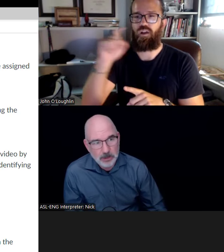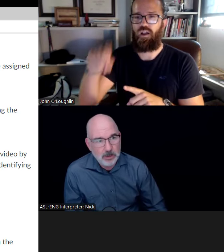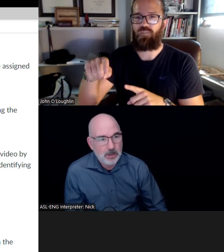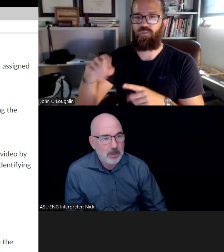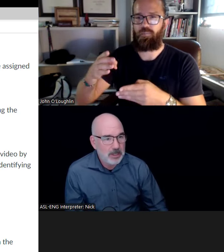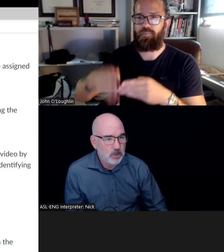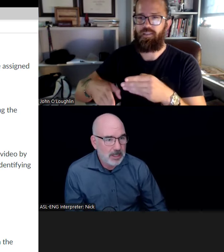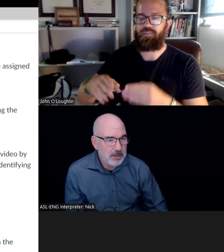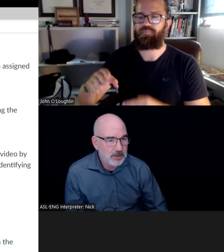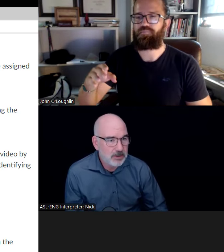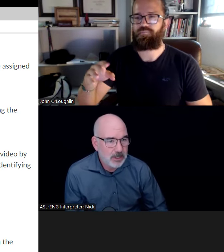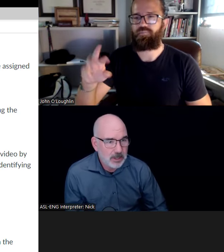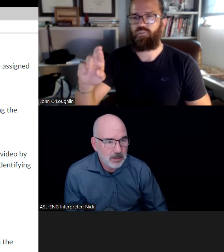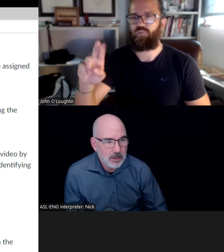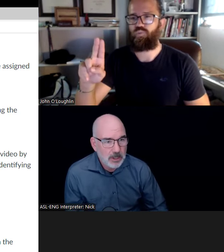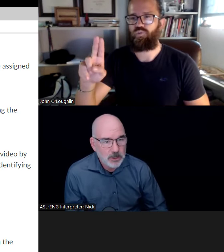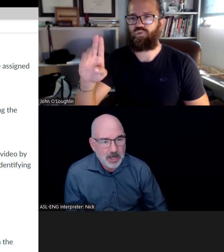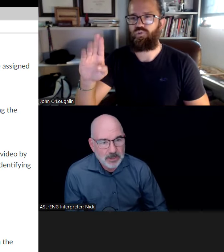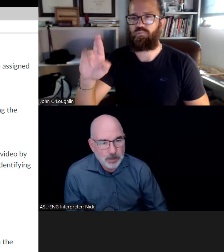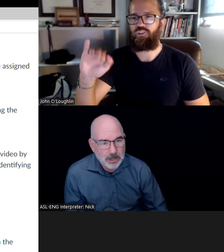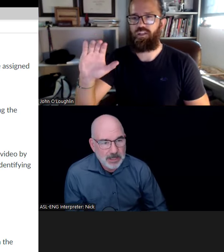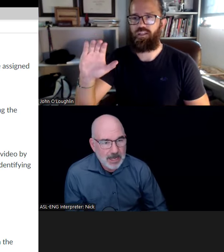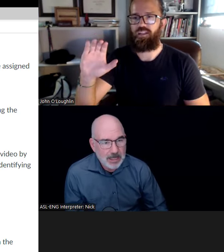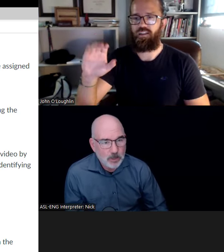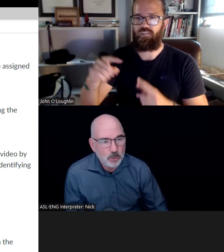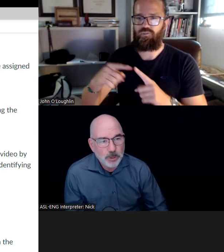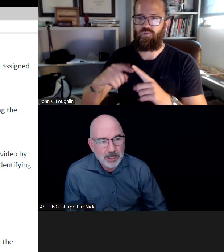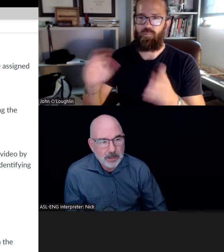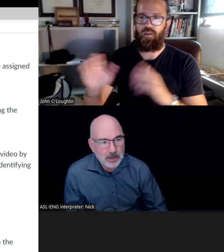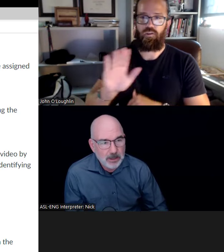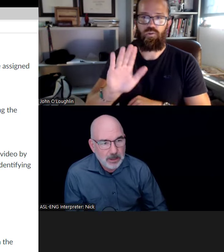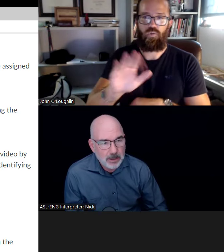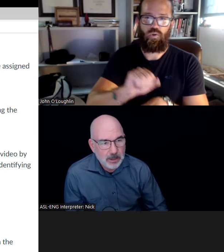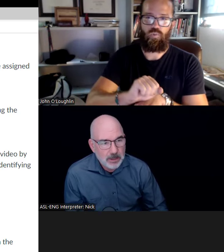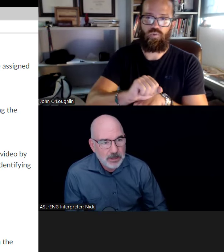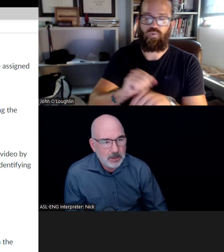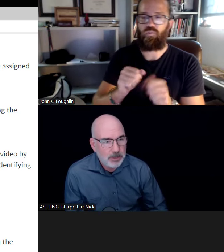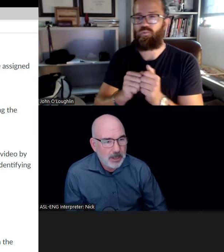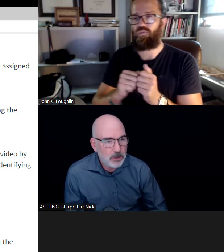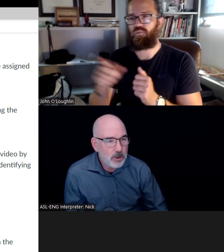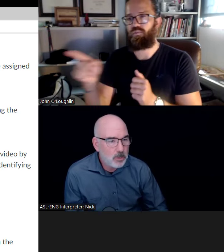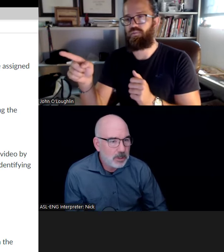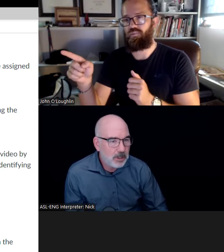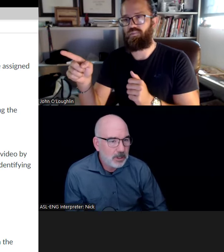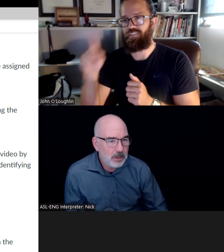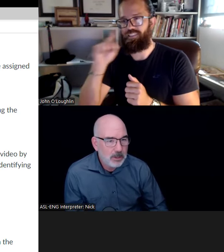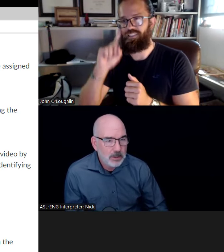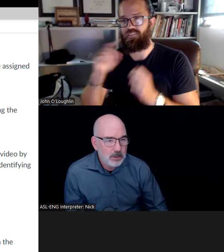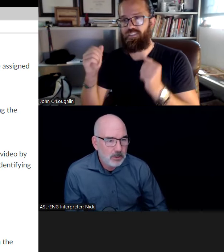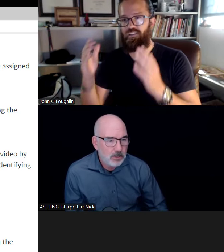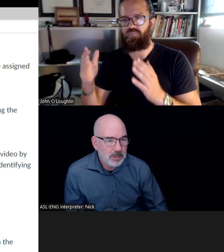as well as you'll have to complete a rubric to compare your work